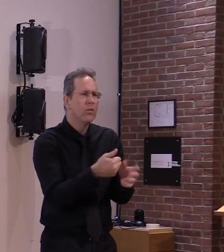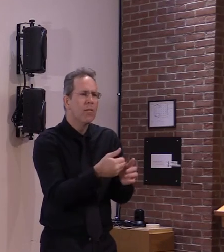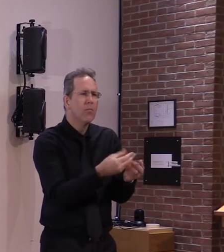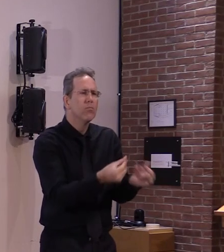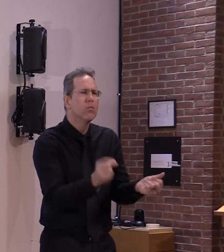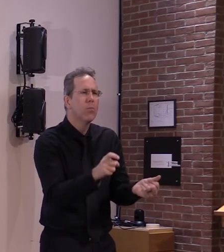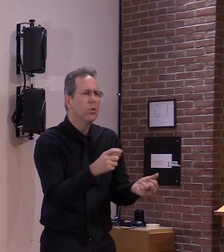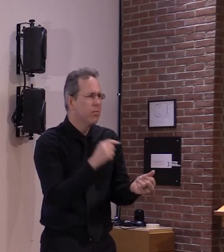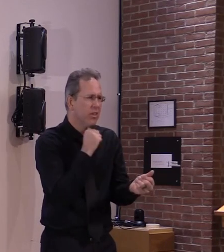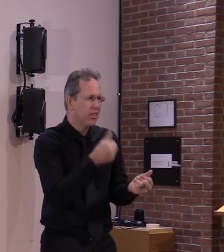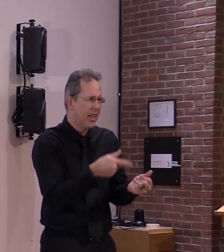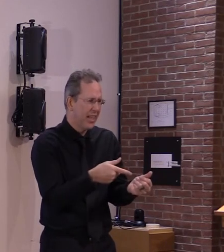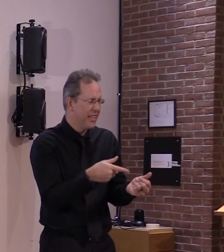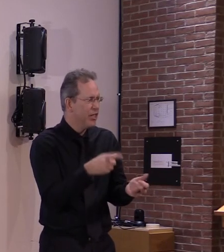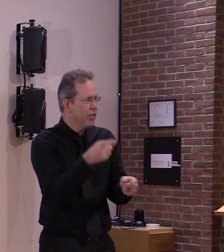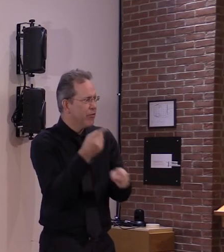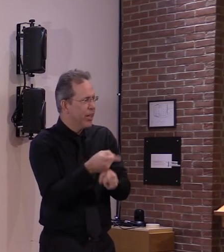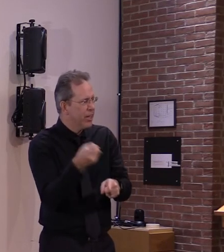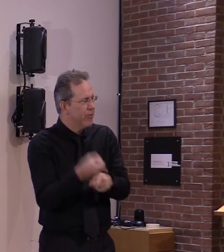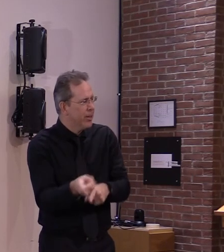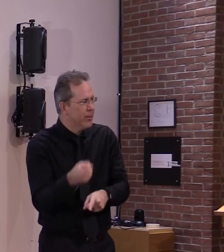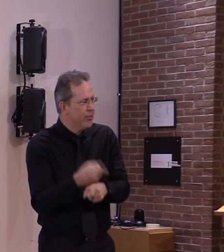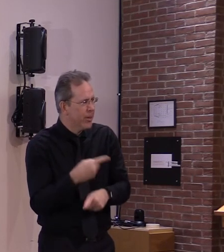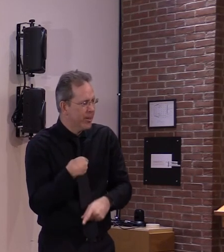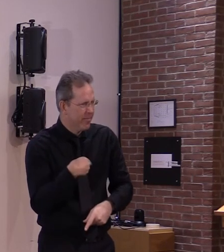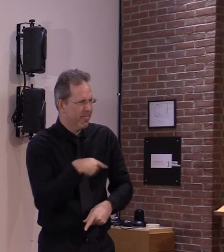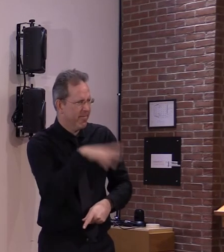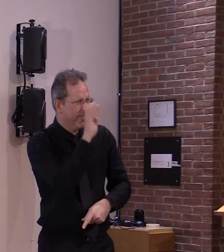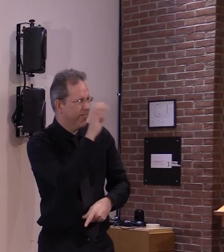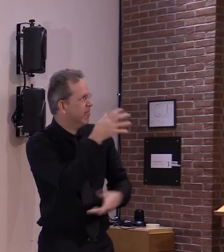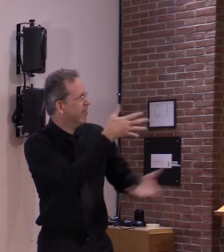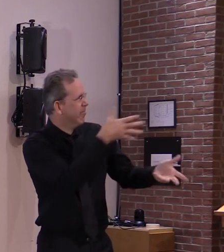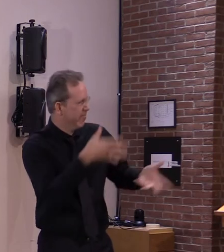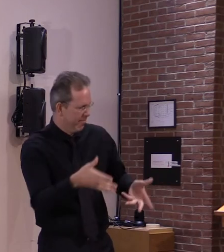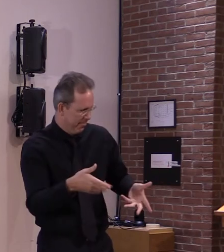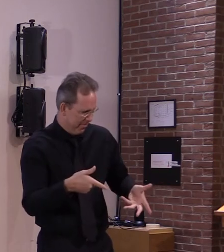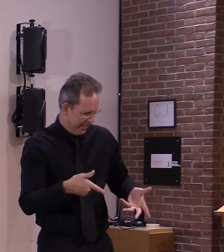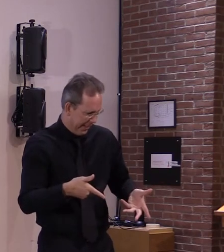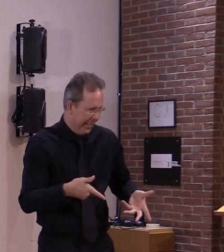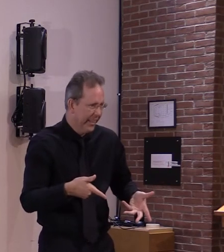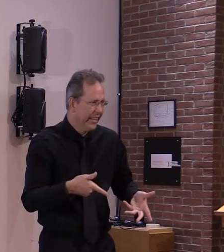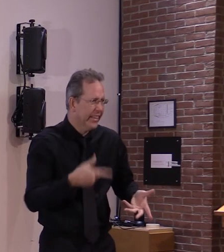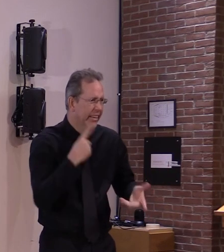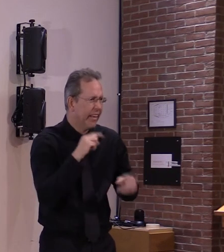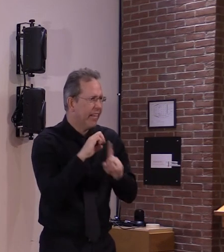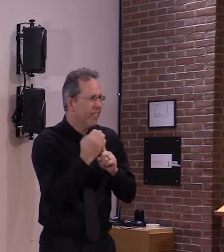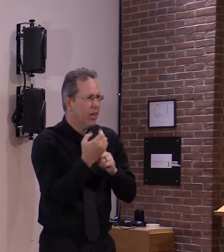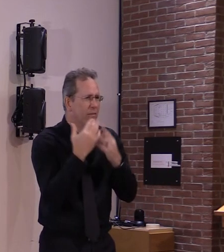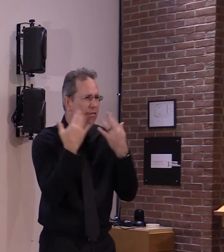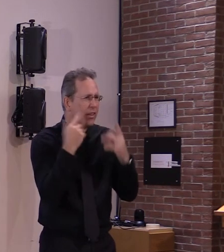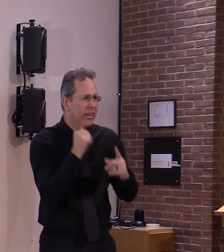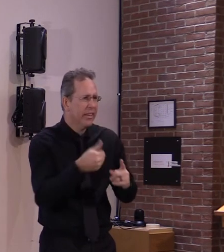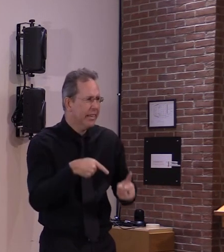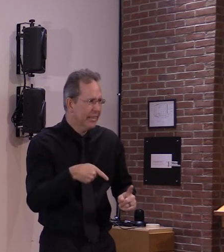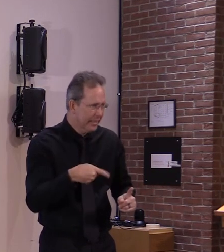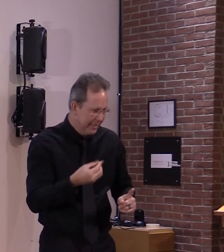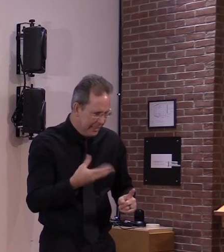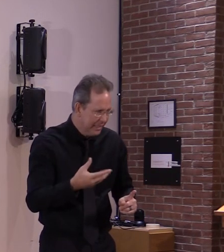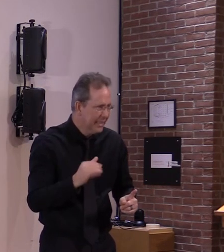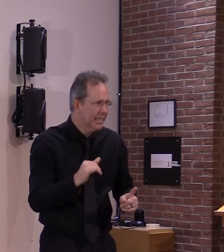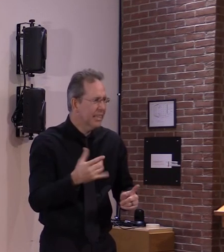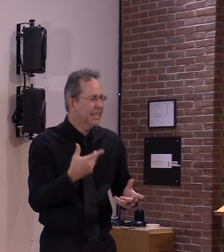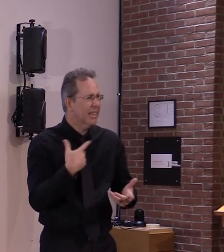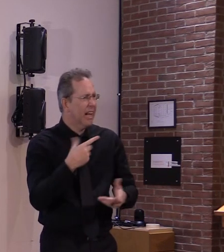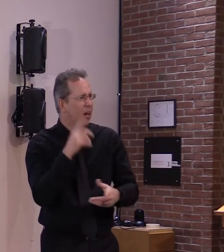it's uh used again or not but uh happy to take a look at that and get you an answer on that great great it